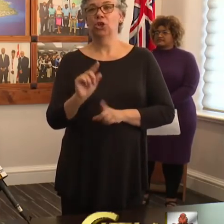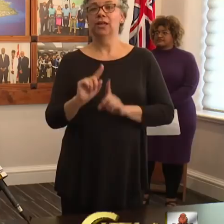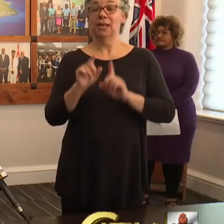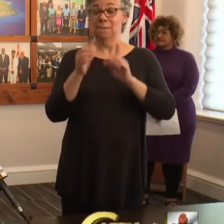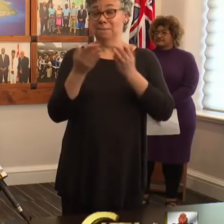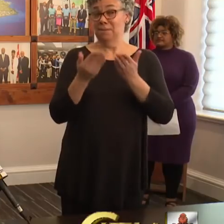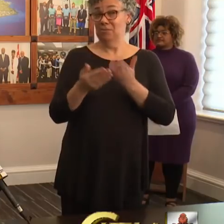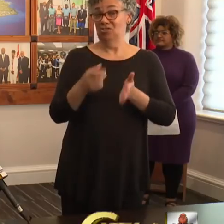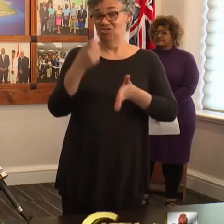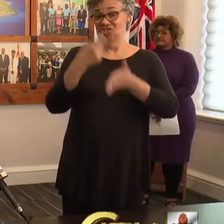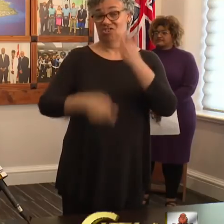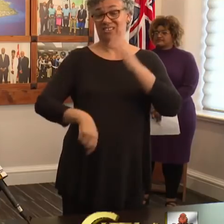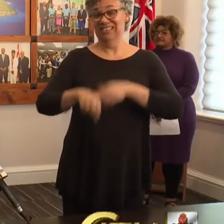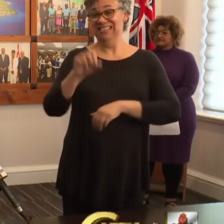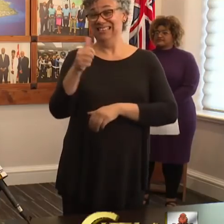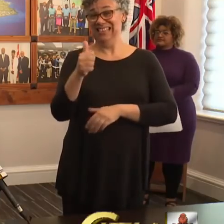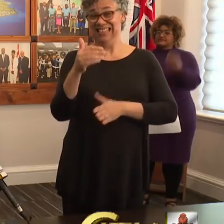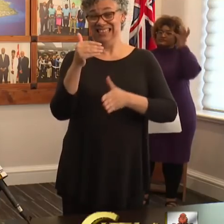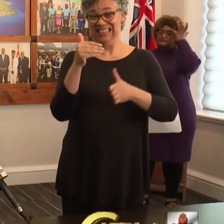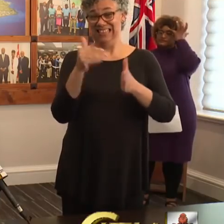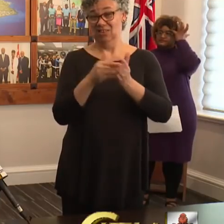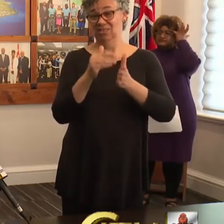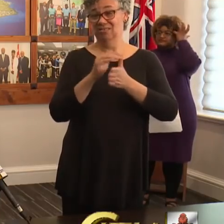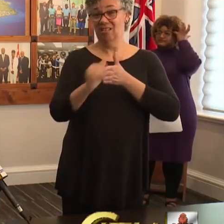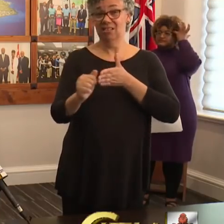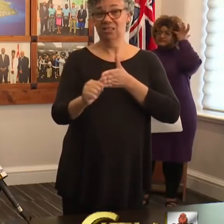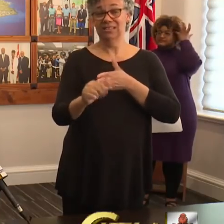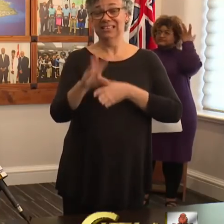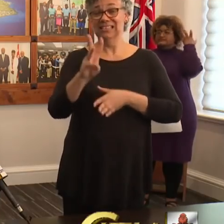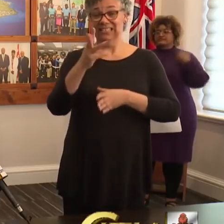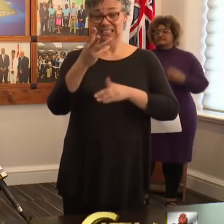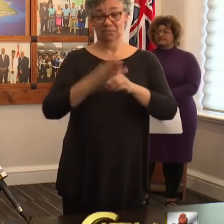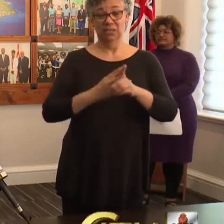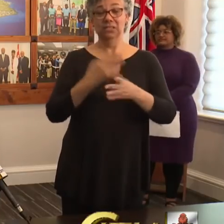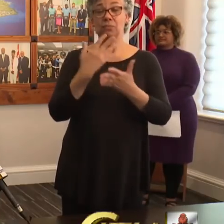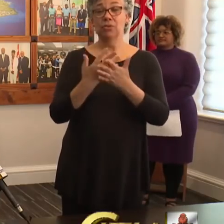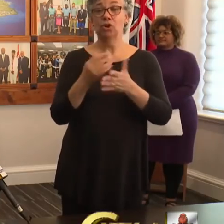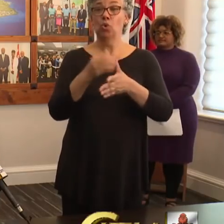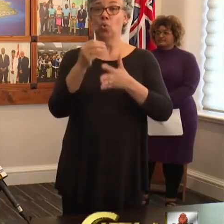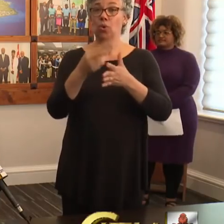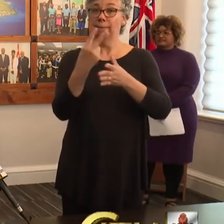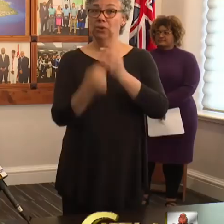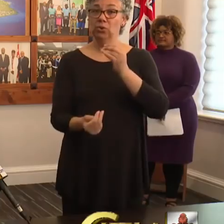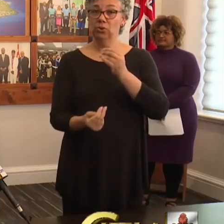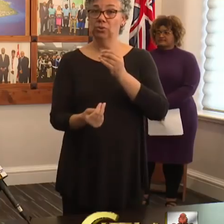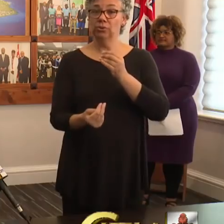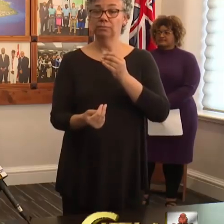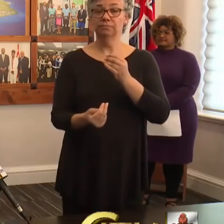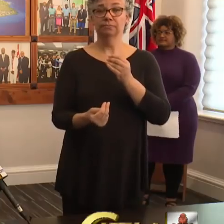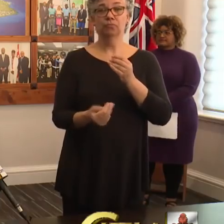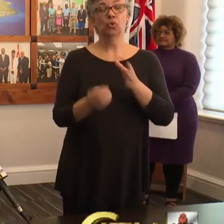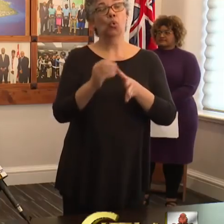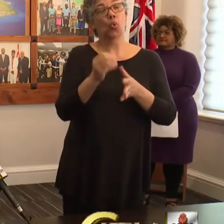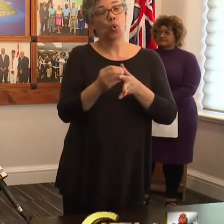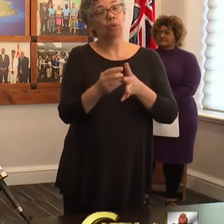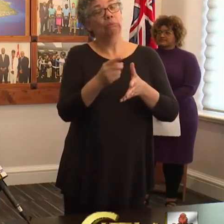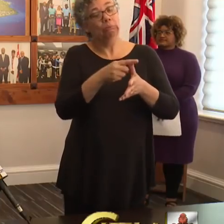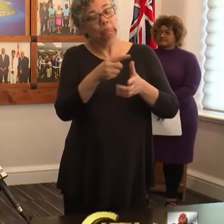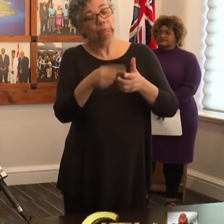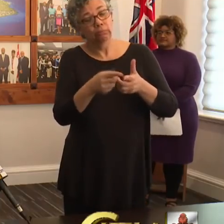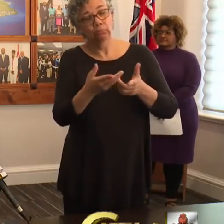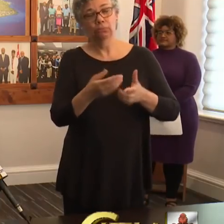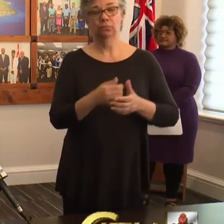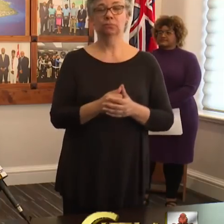fine of $10,000, six months imprisonment, or both a fine of $10,000 or six-month imprisonment.